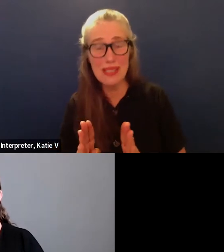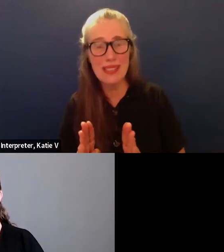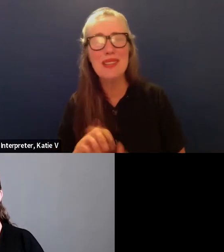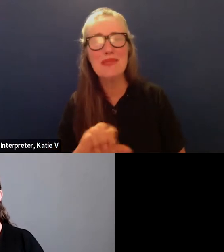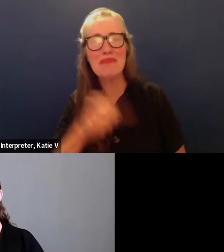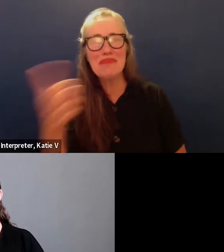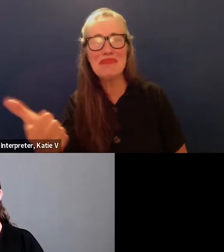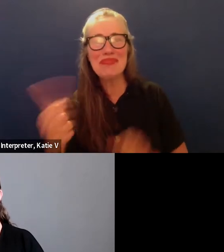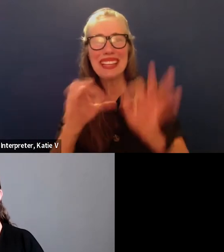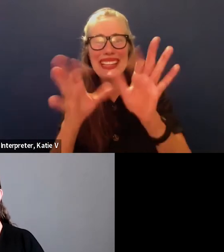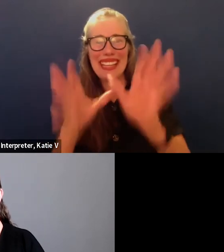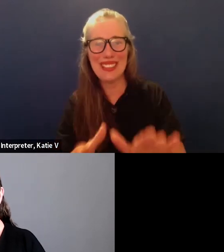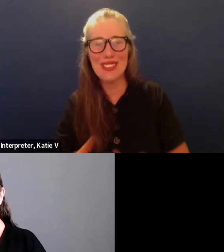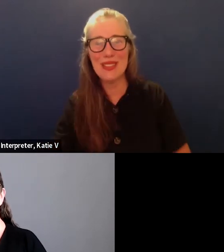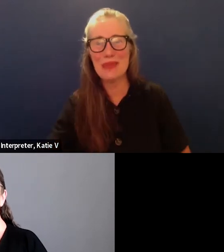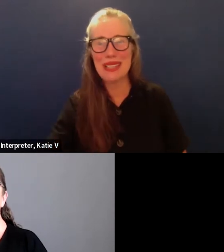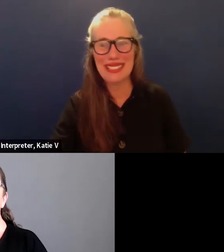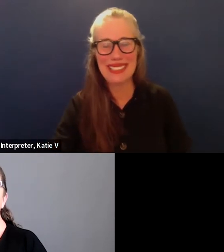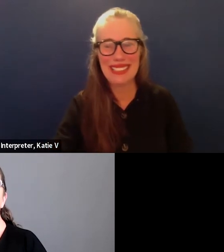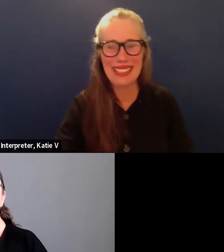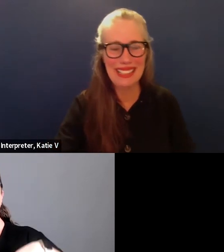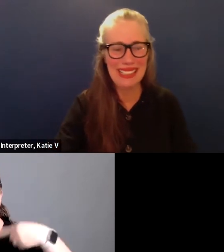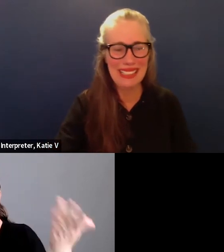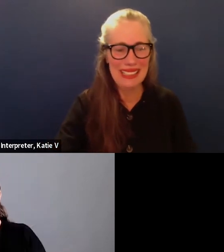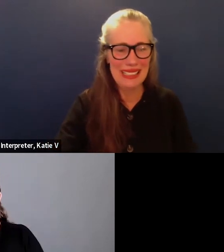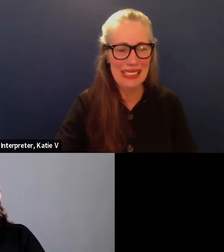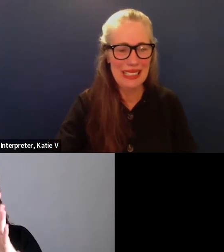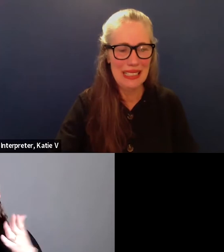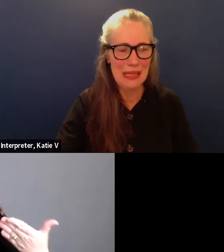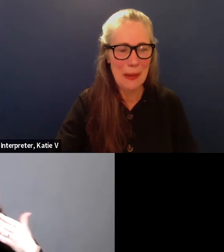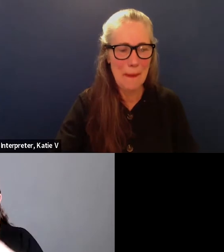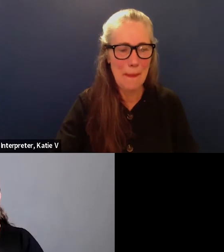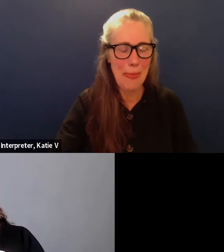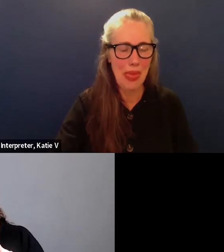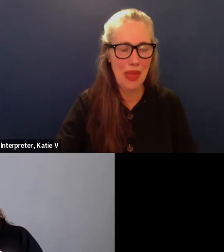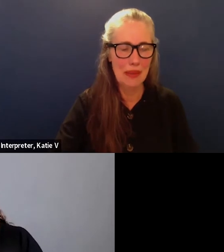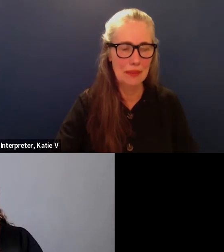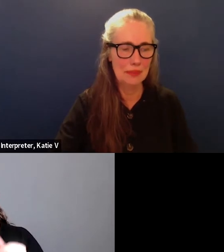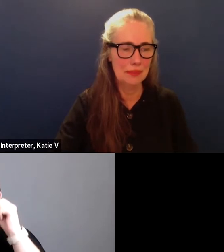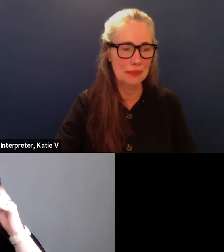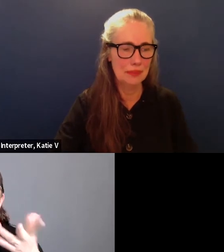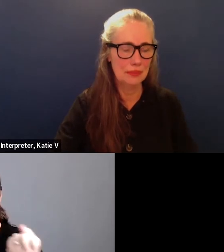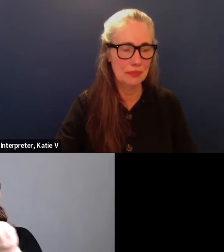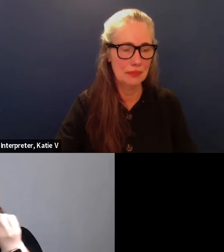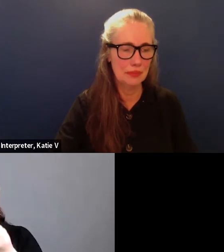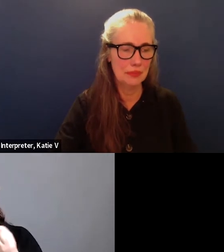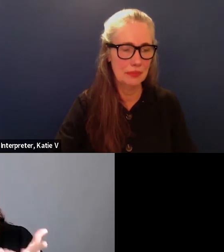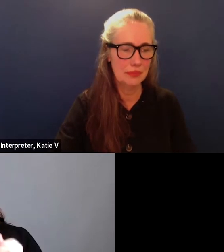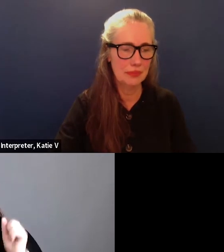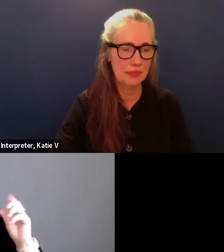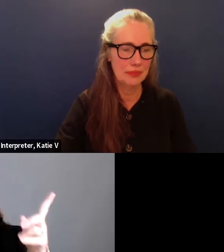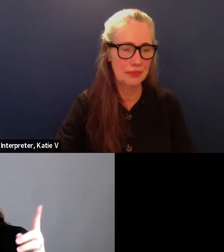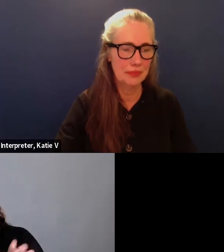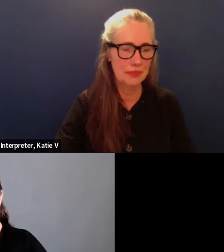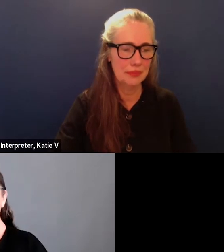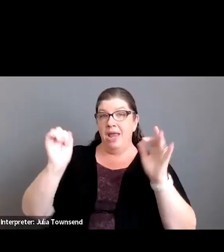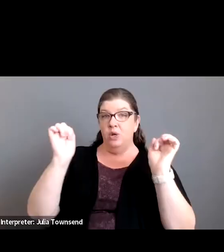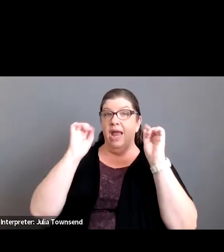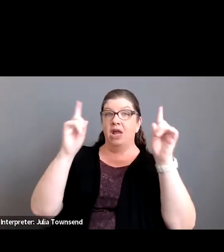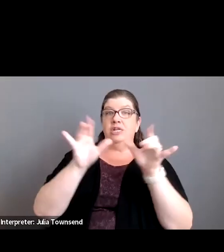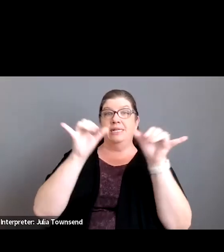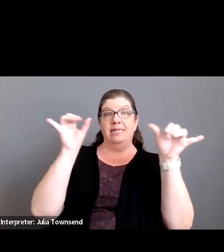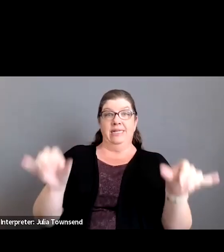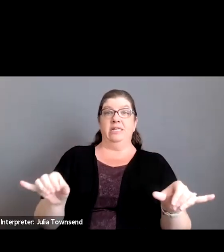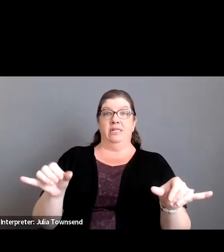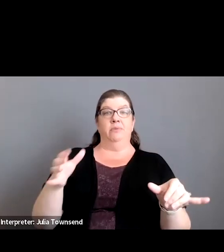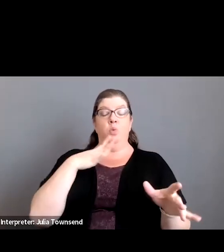siblings teachers the entire community has supported my educational career i was raised with the education system